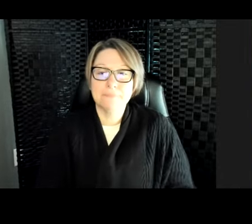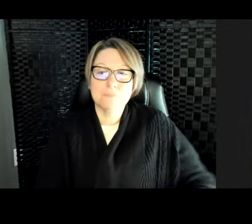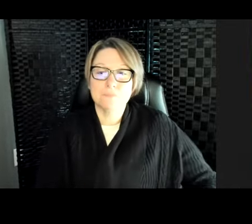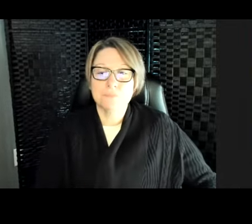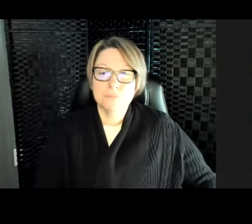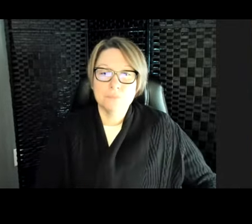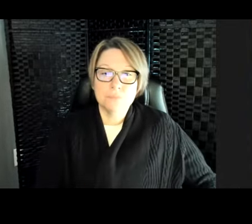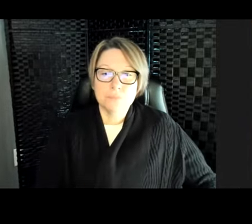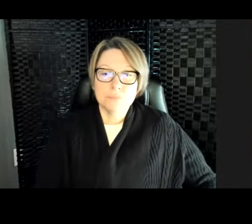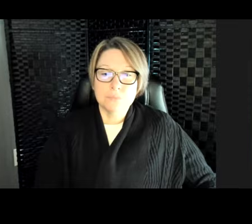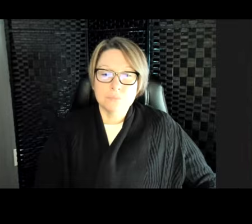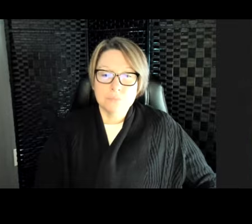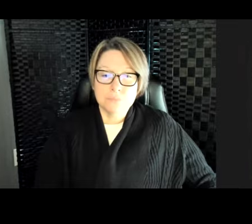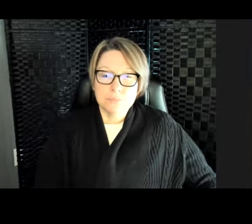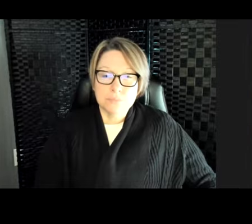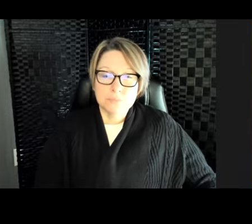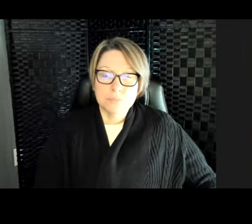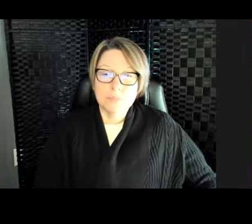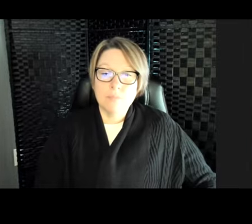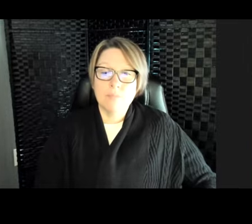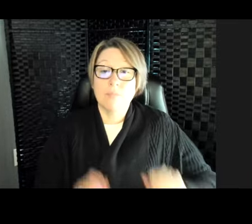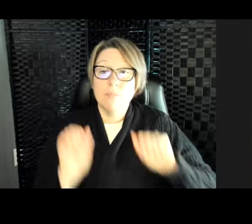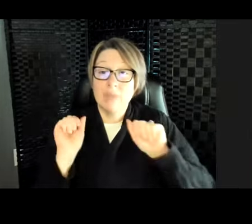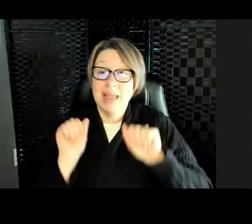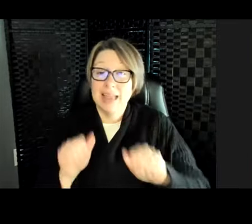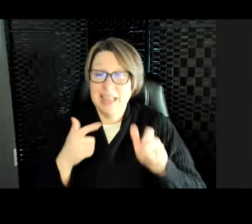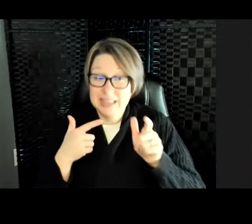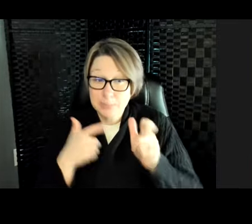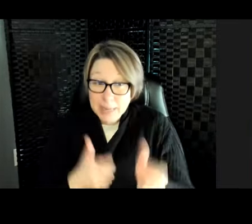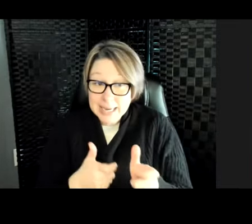Keith asked, can they speed? Keith asked,